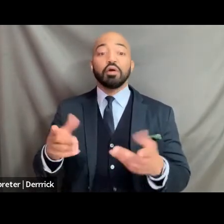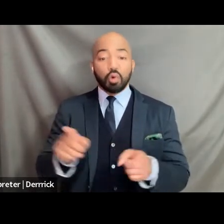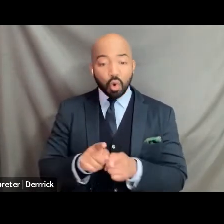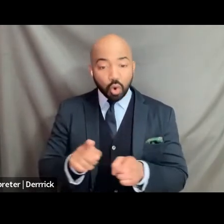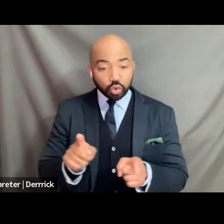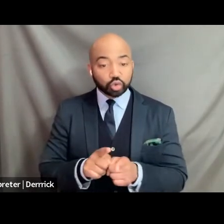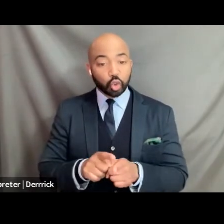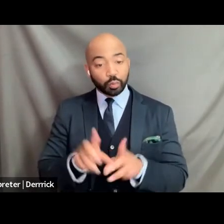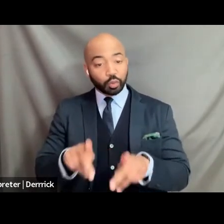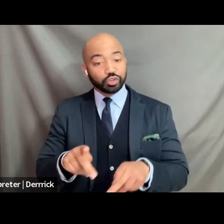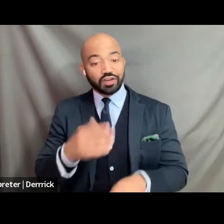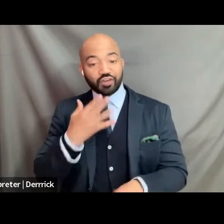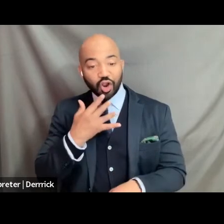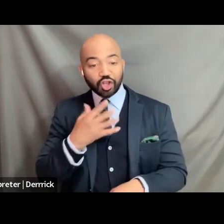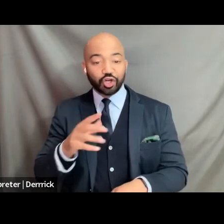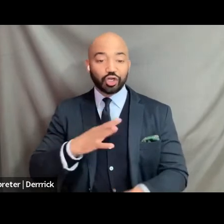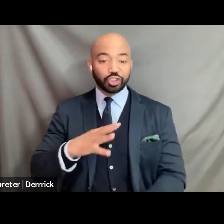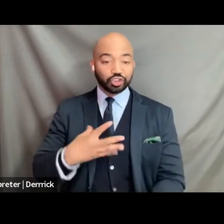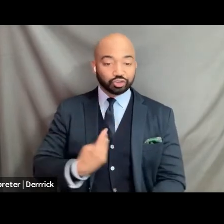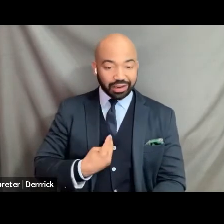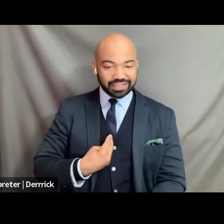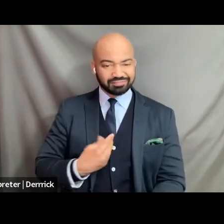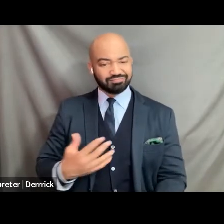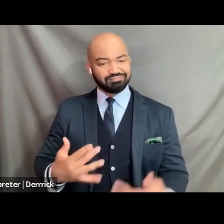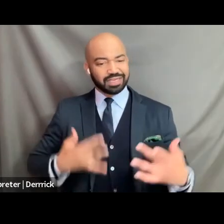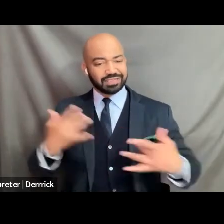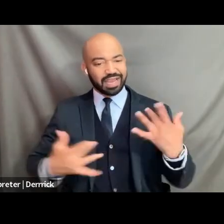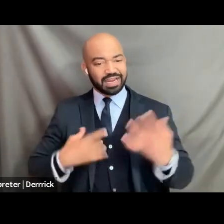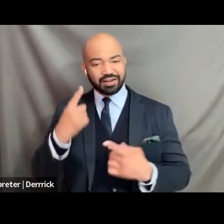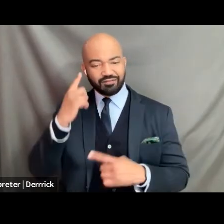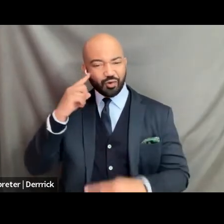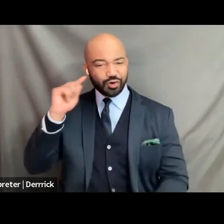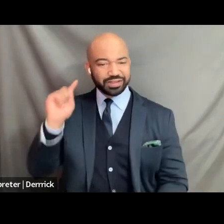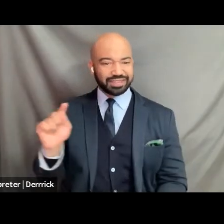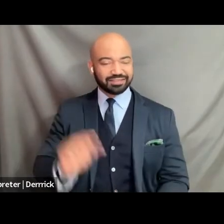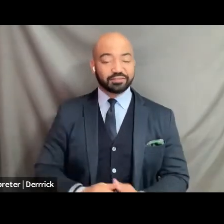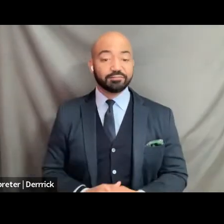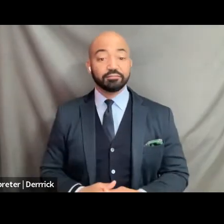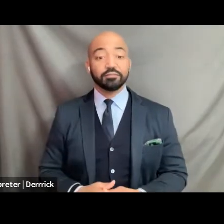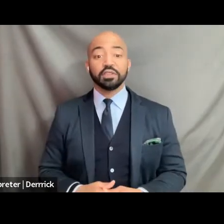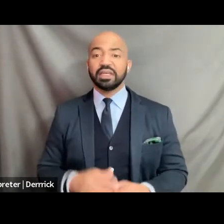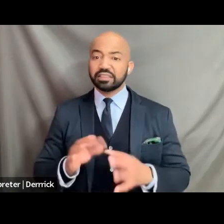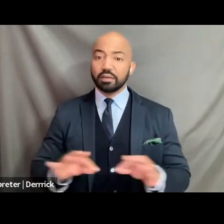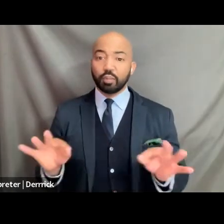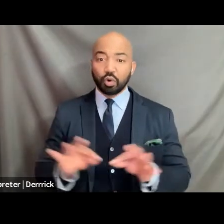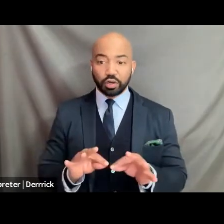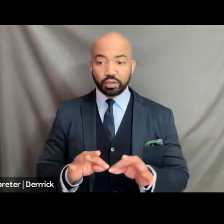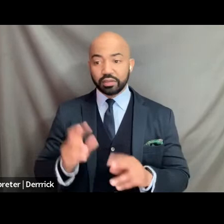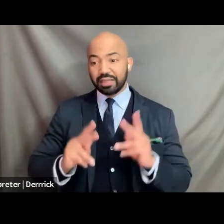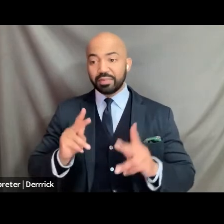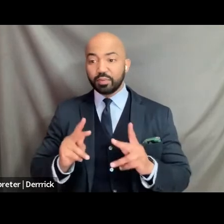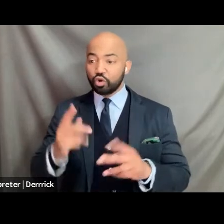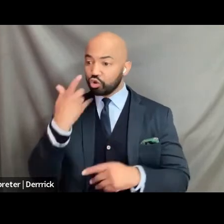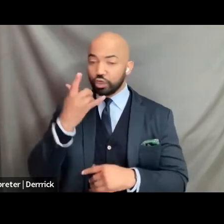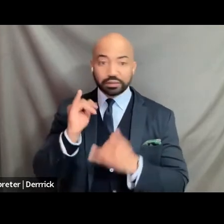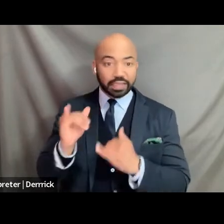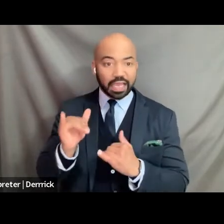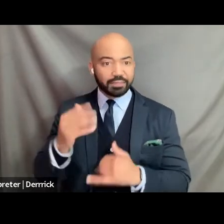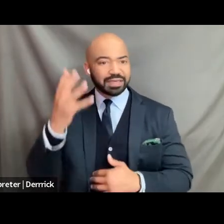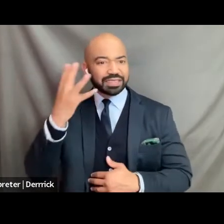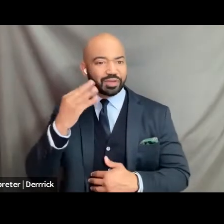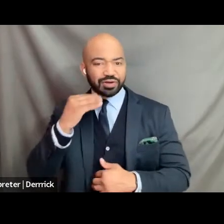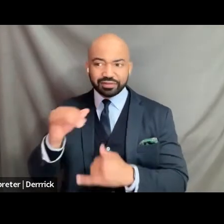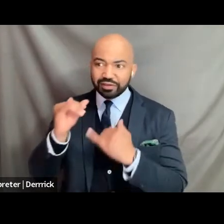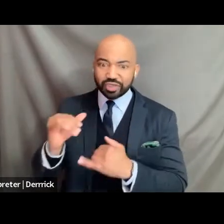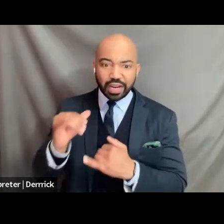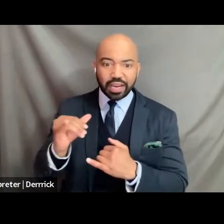also want to talk about what it means to have people who look like us or share our experiences whether mine